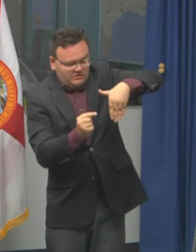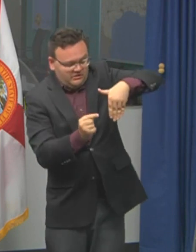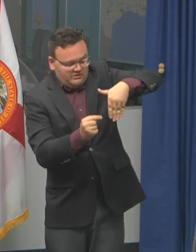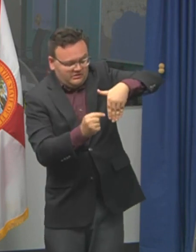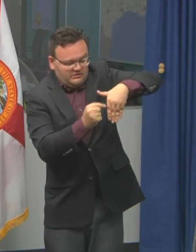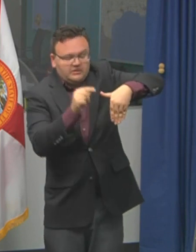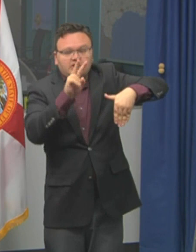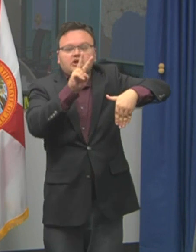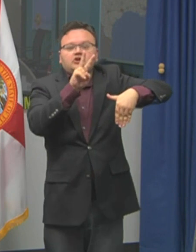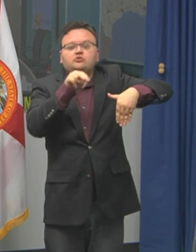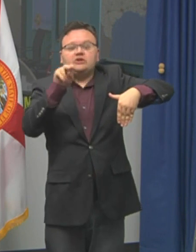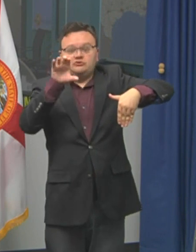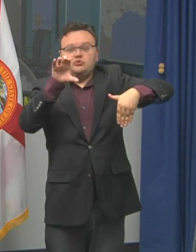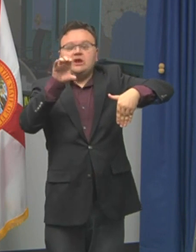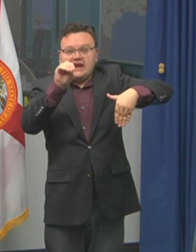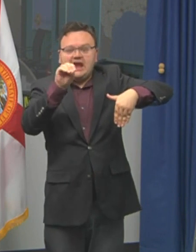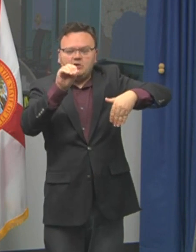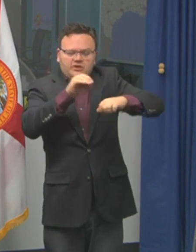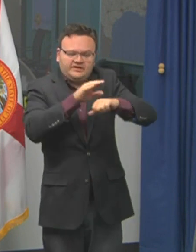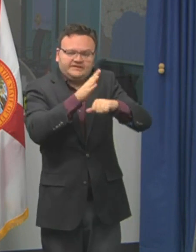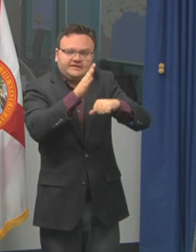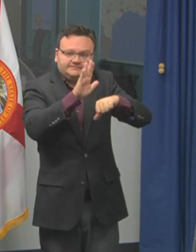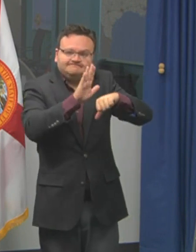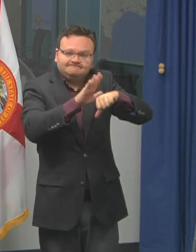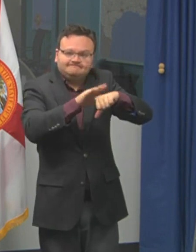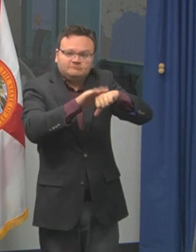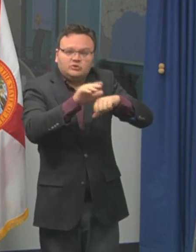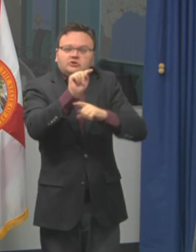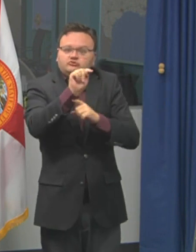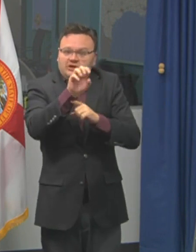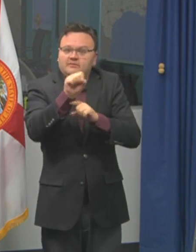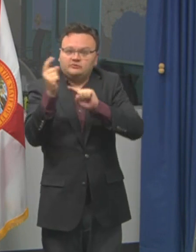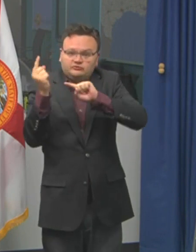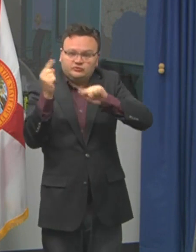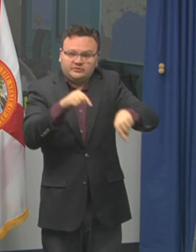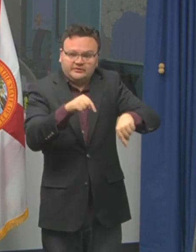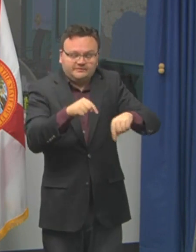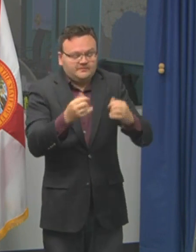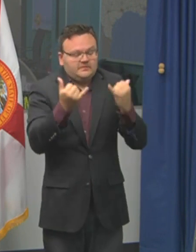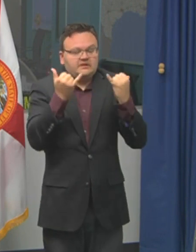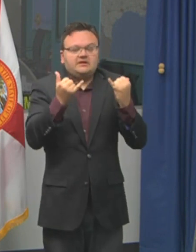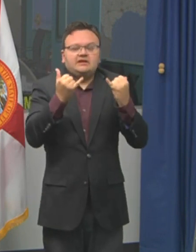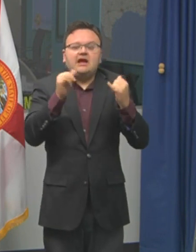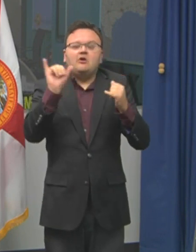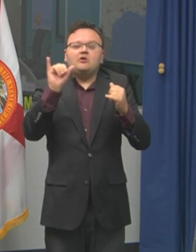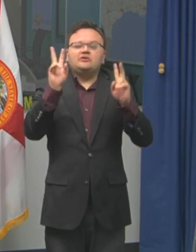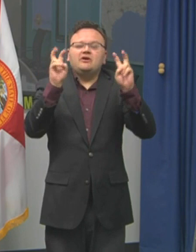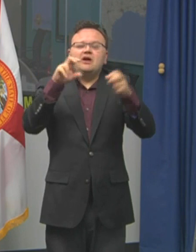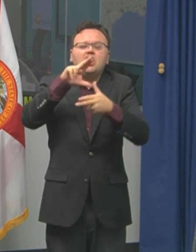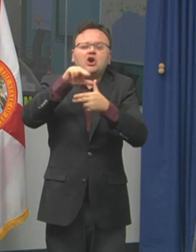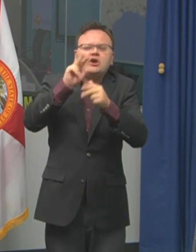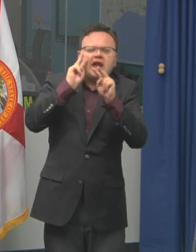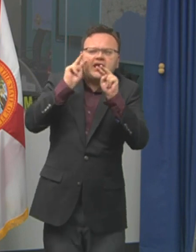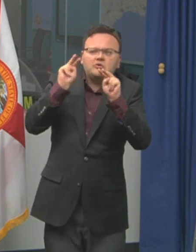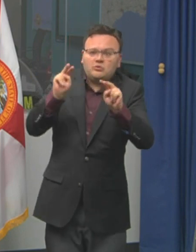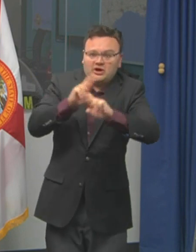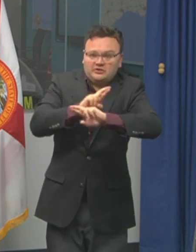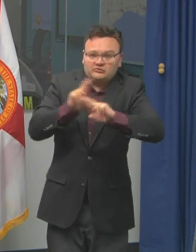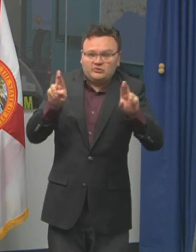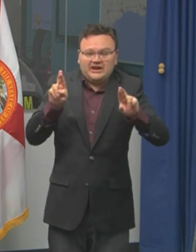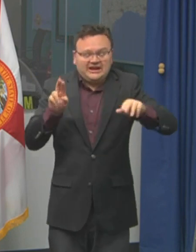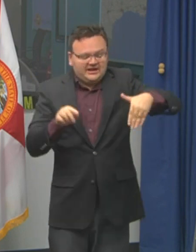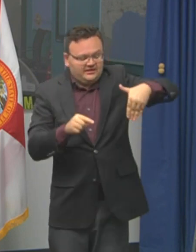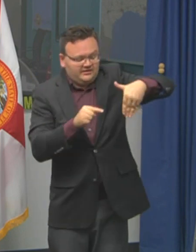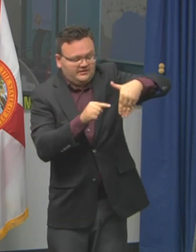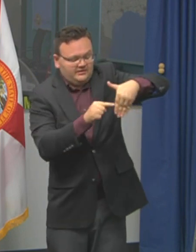coast and a hurricane watch is now in effect for the Florida coast stretching from Pinellas County to Dixie County. A tropical storm